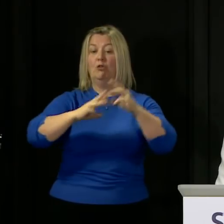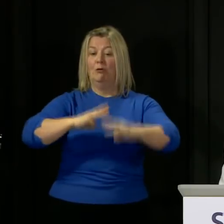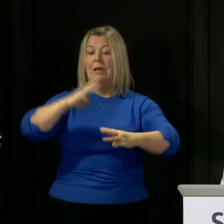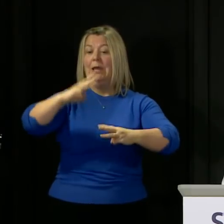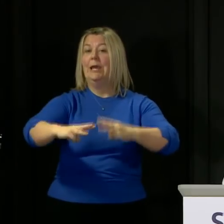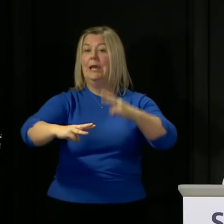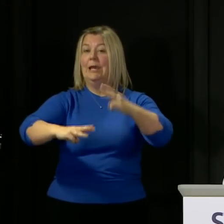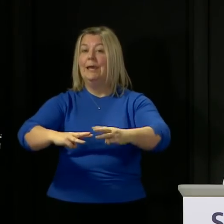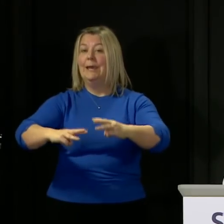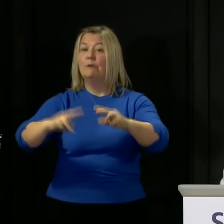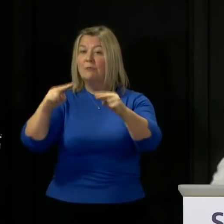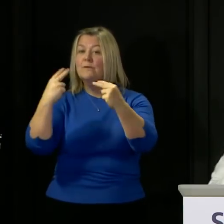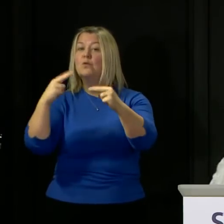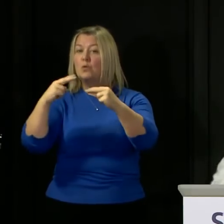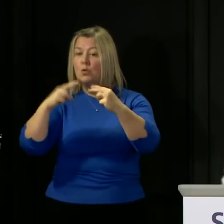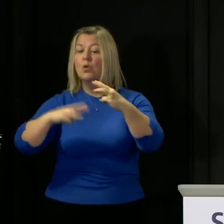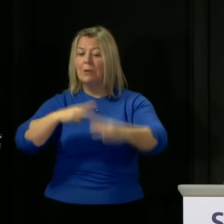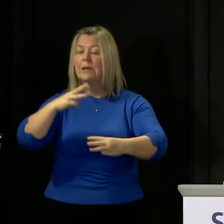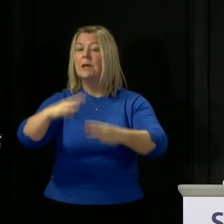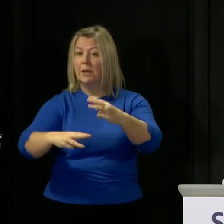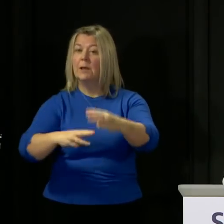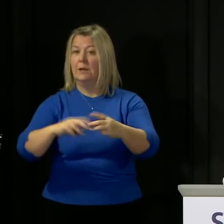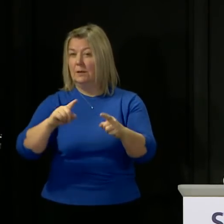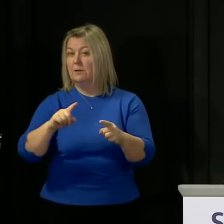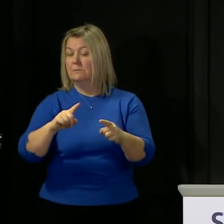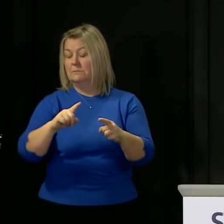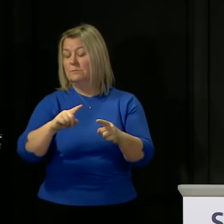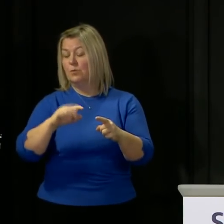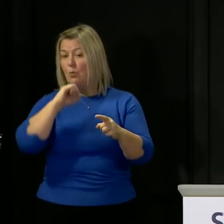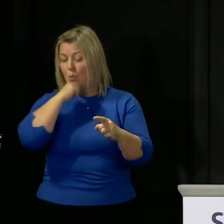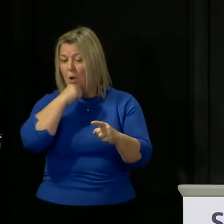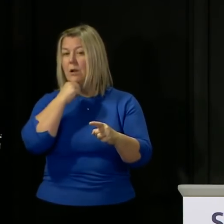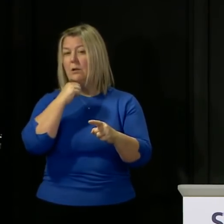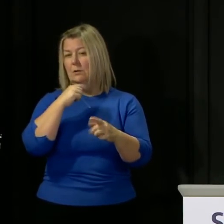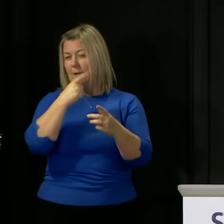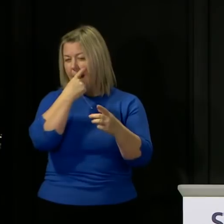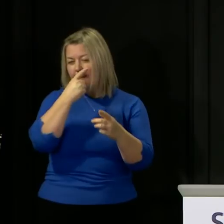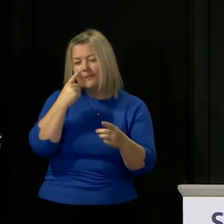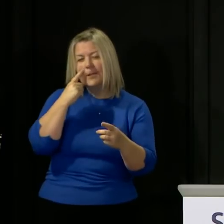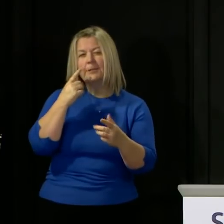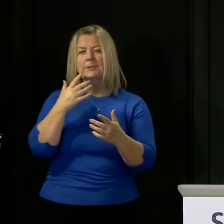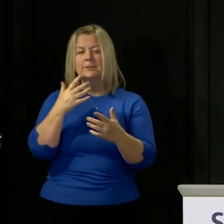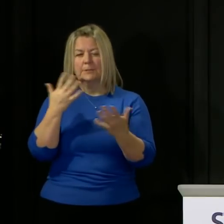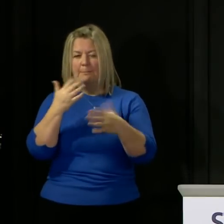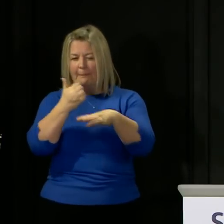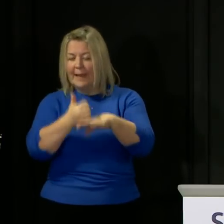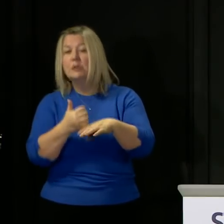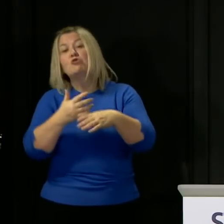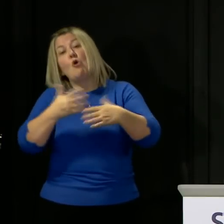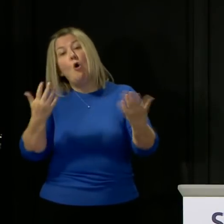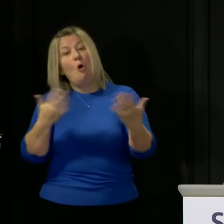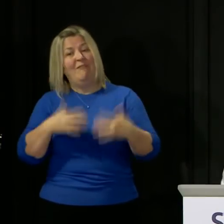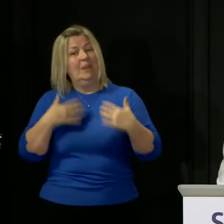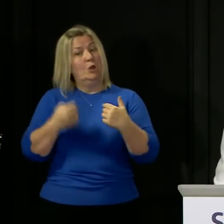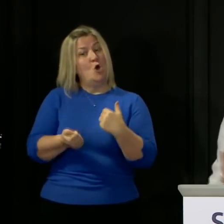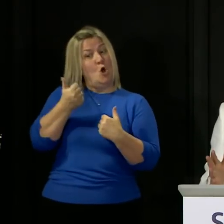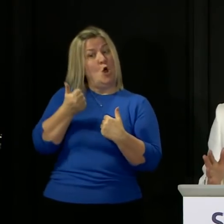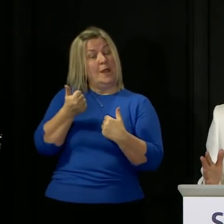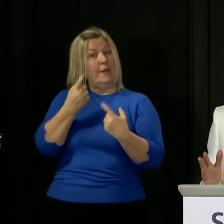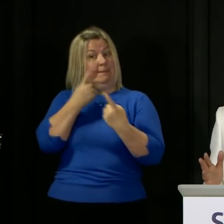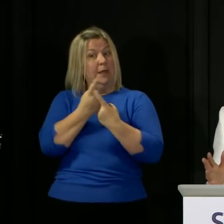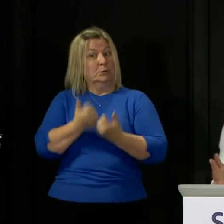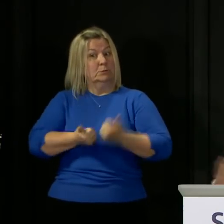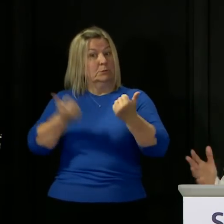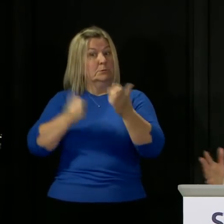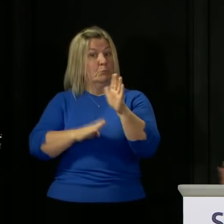basis on which we judge things although decisions can be taken earlier than that should the evidence say that is necessary I